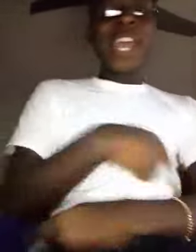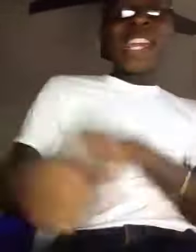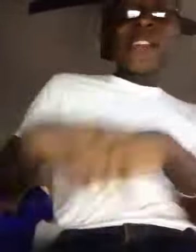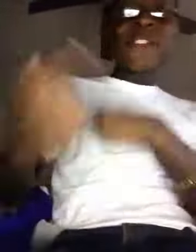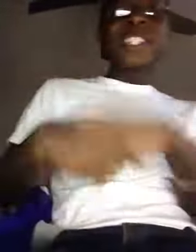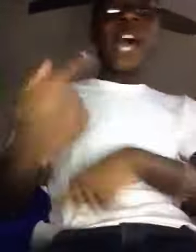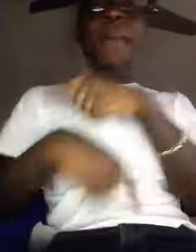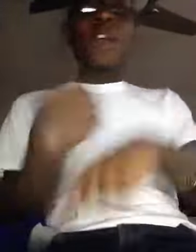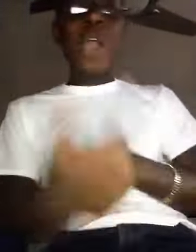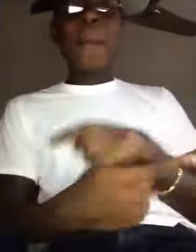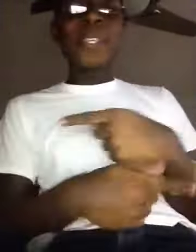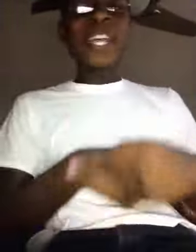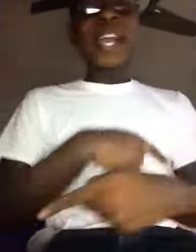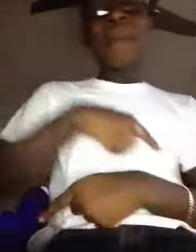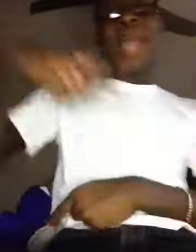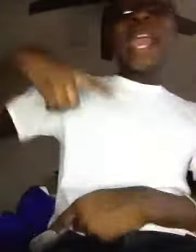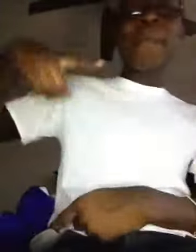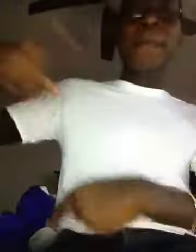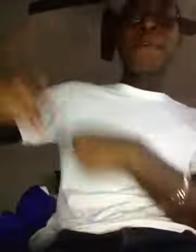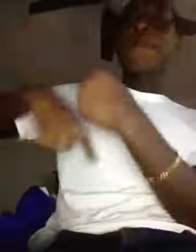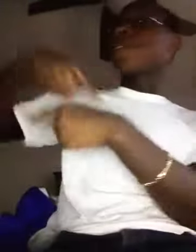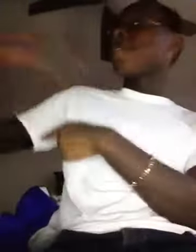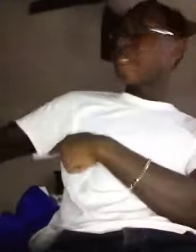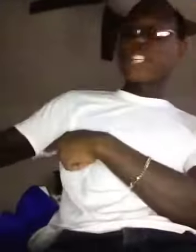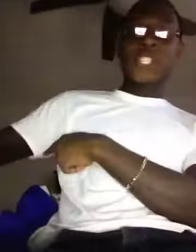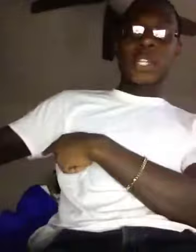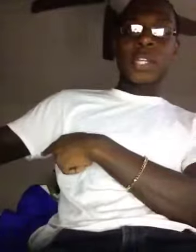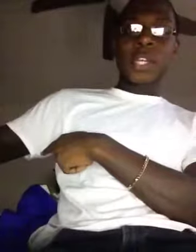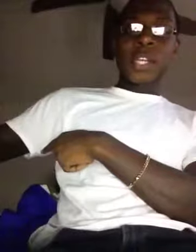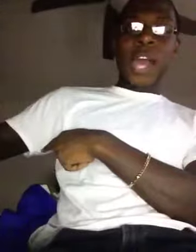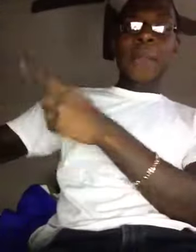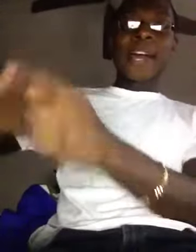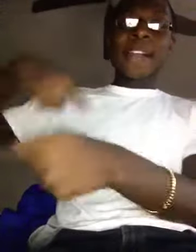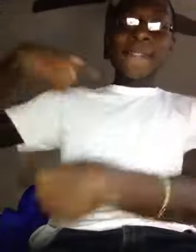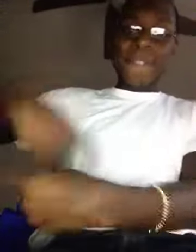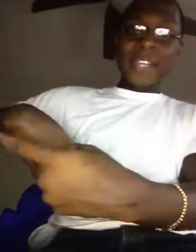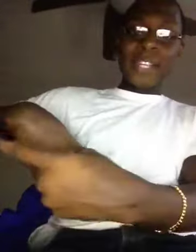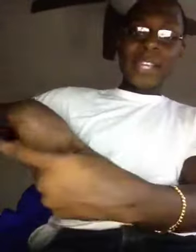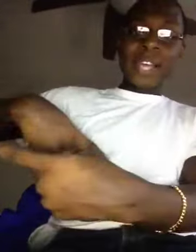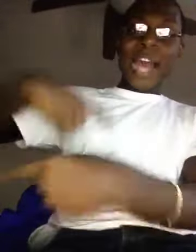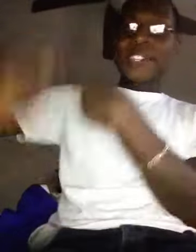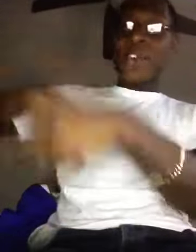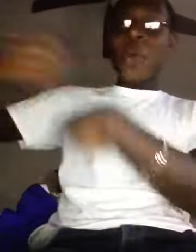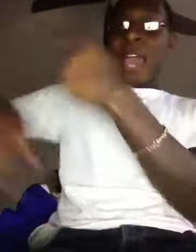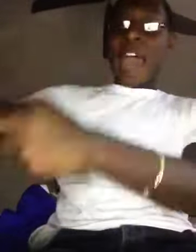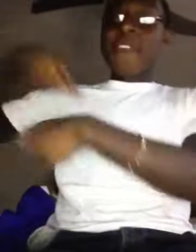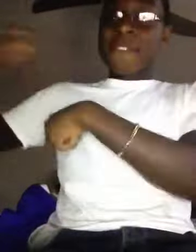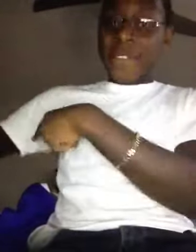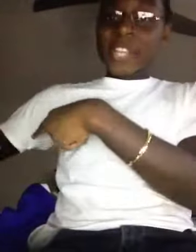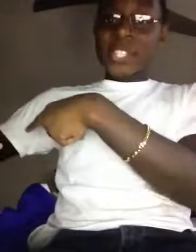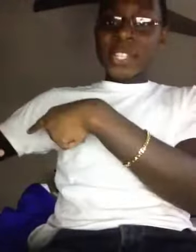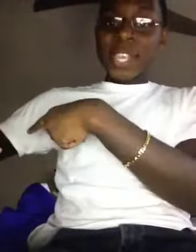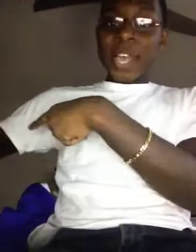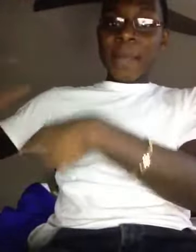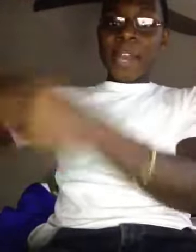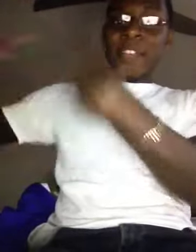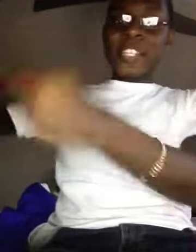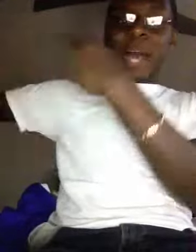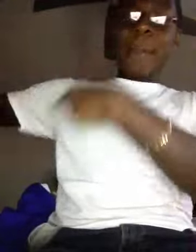and every time I rap, it's like I'm aiming for perfection, I'm not infected, I don't have infections, but every time I